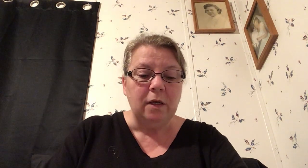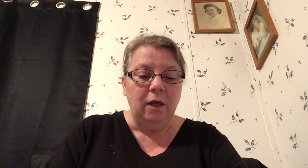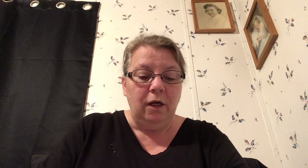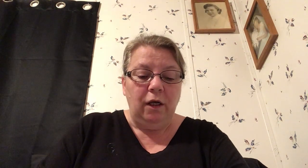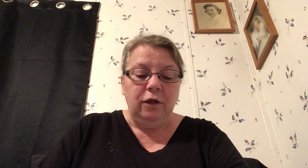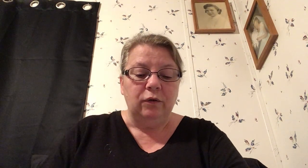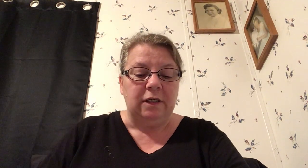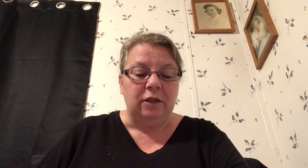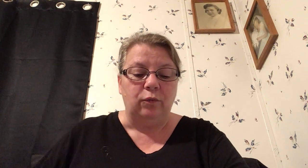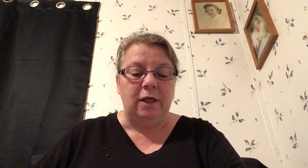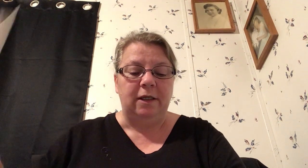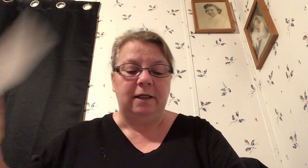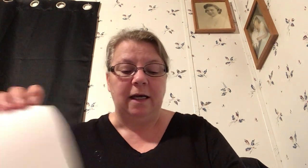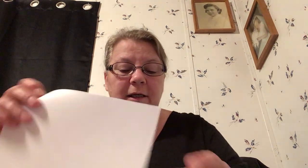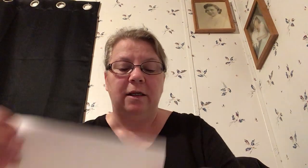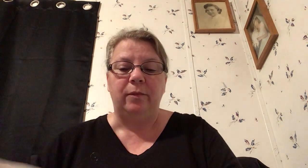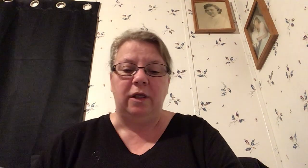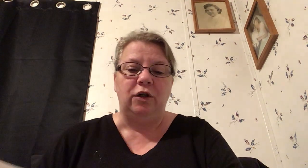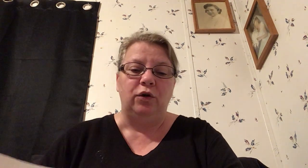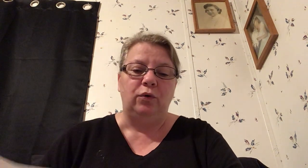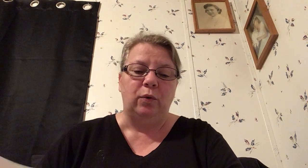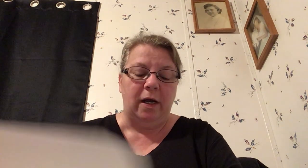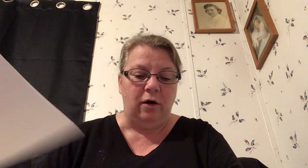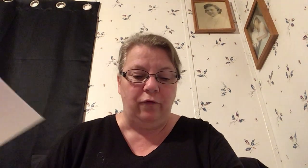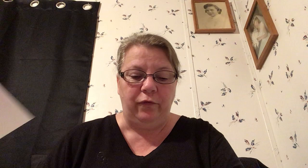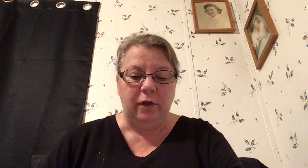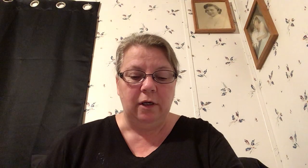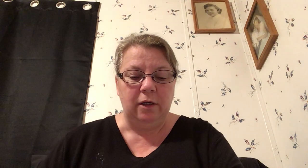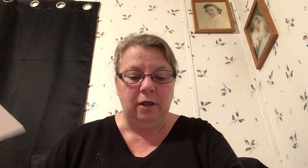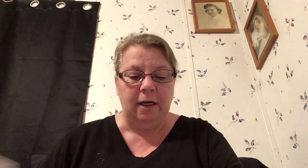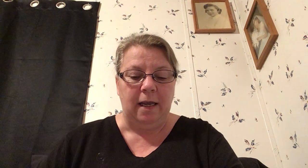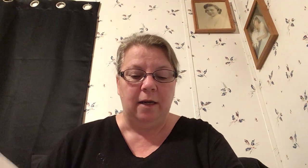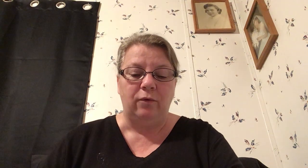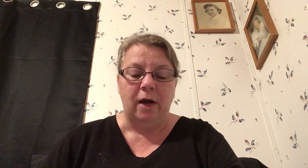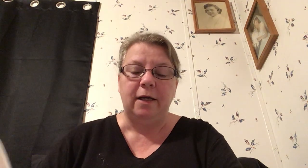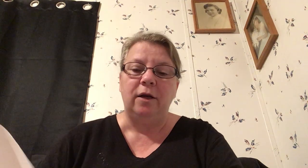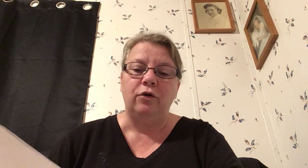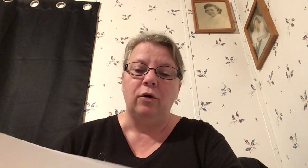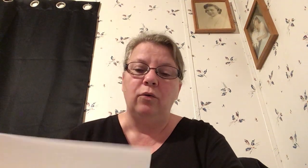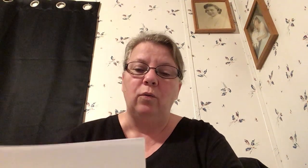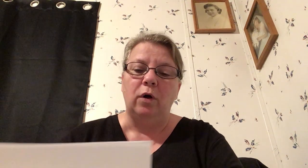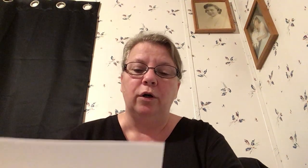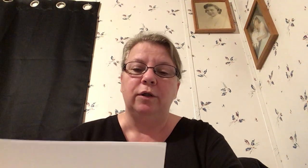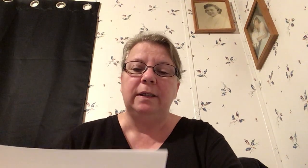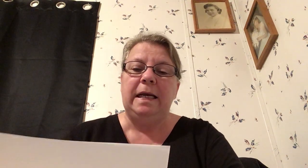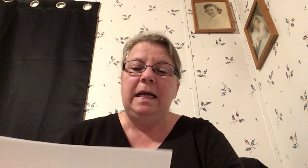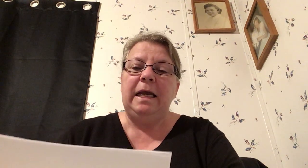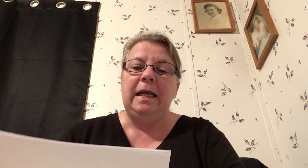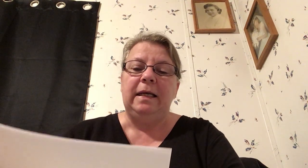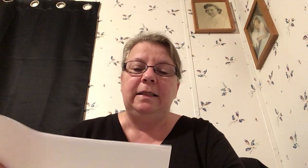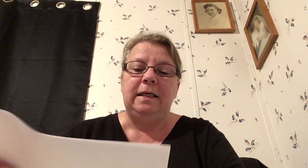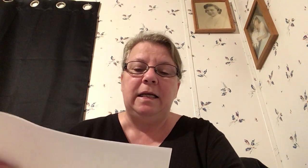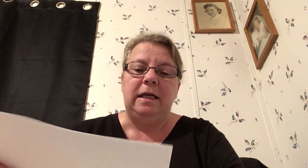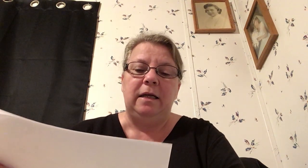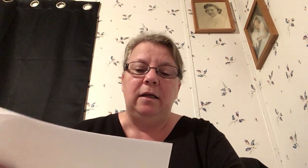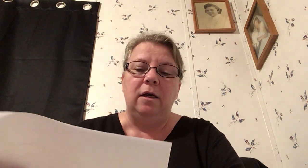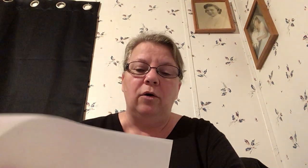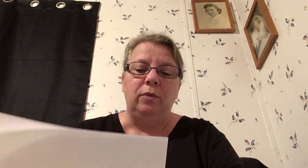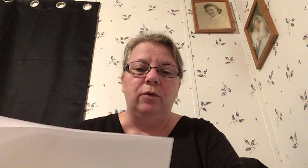so it says read 2nd Timothy 2 12 again and write it in your own words indeed oh no